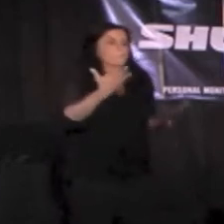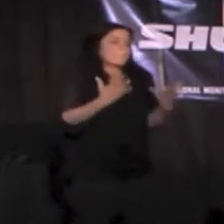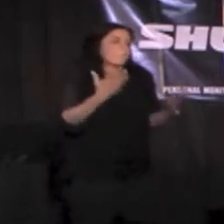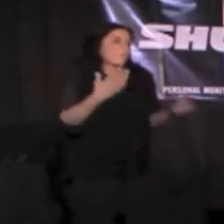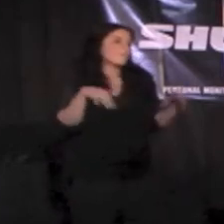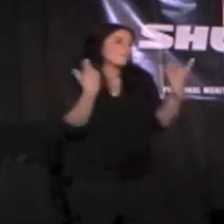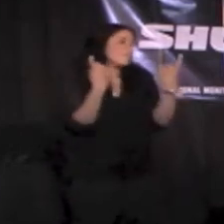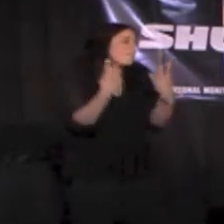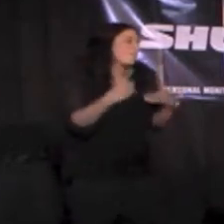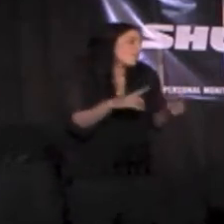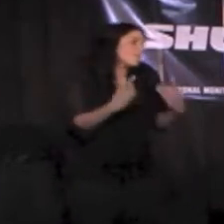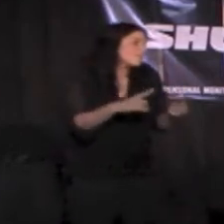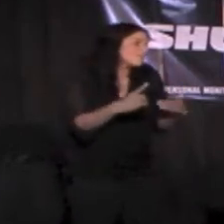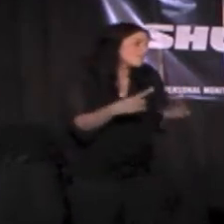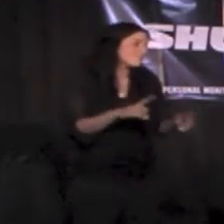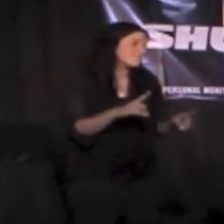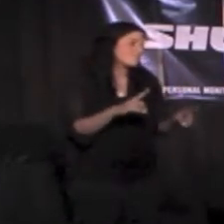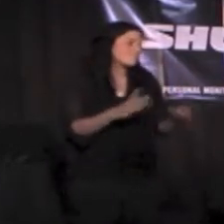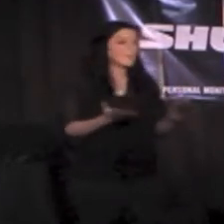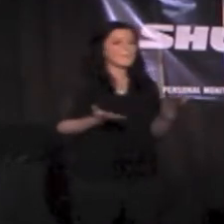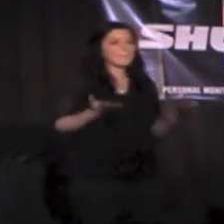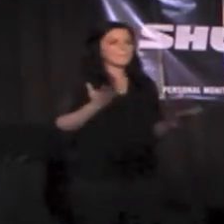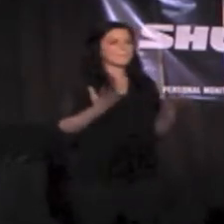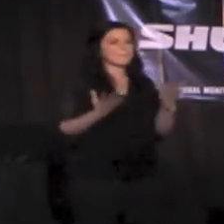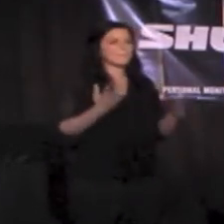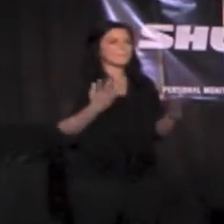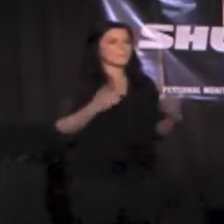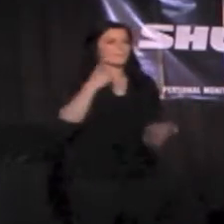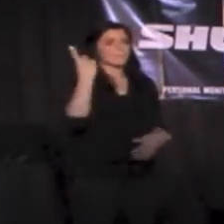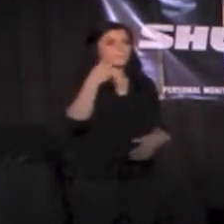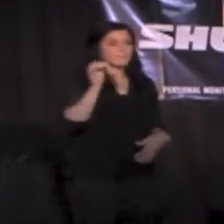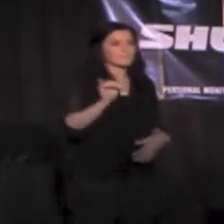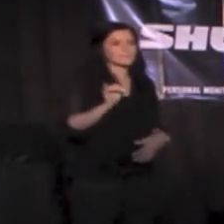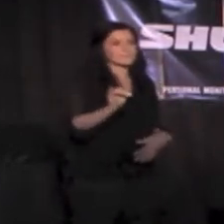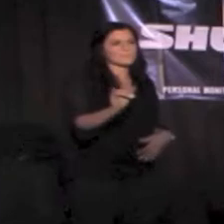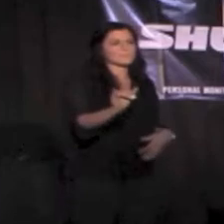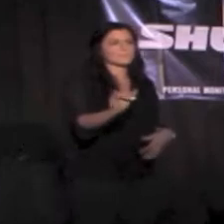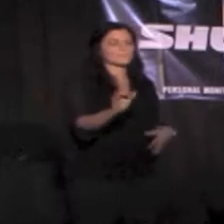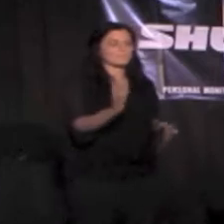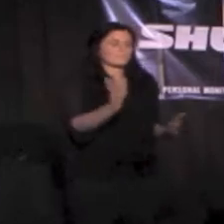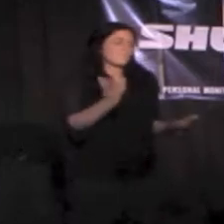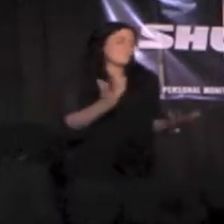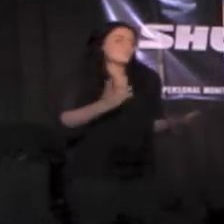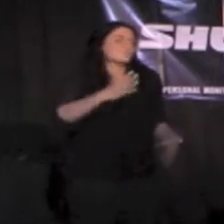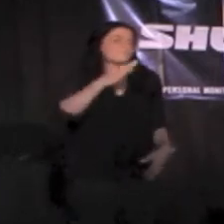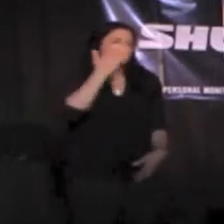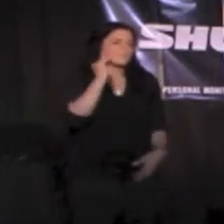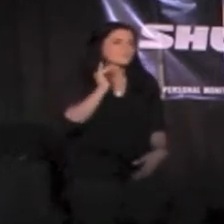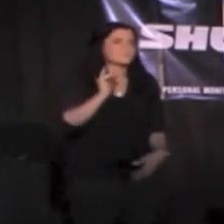been the one Don't wanna know if I really could have been